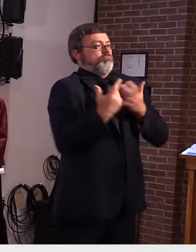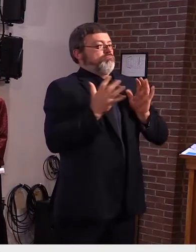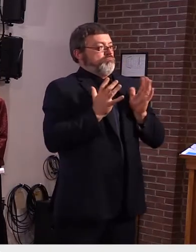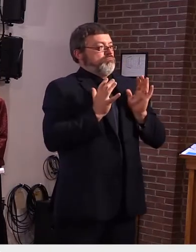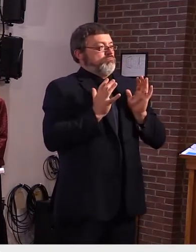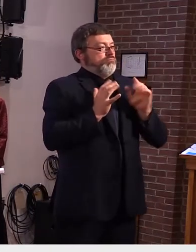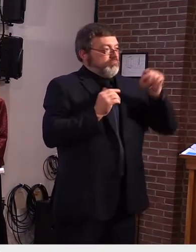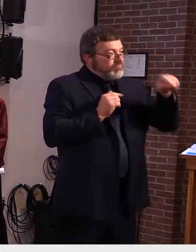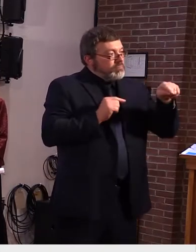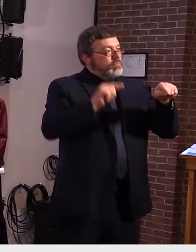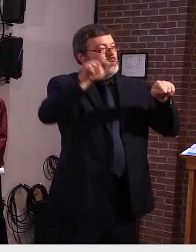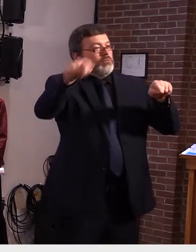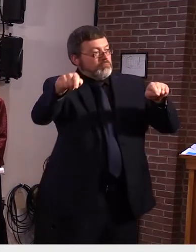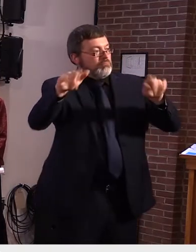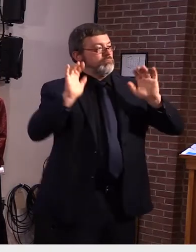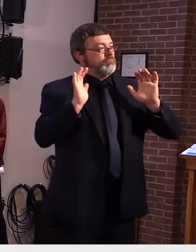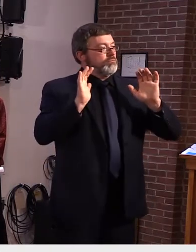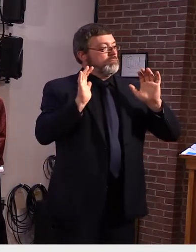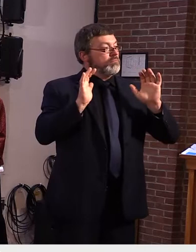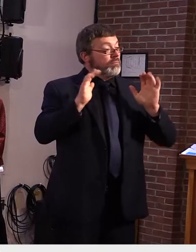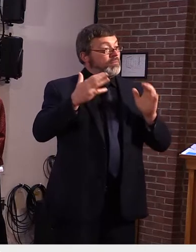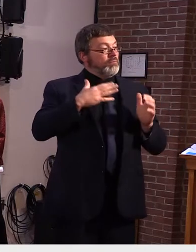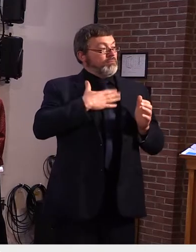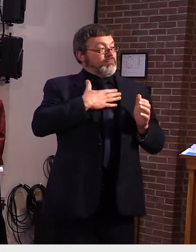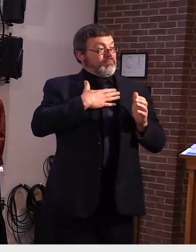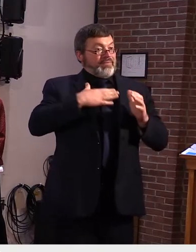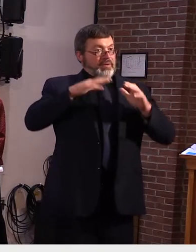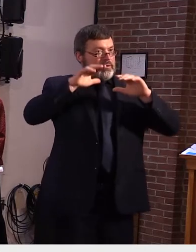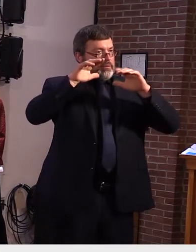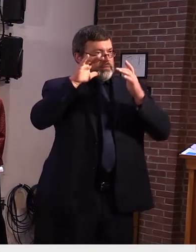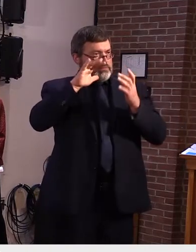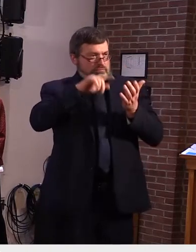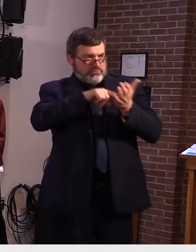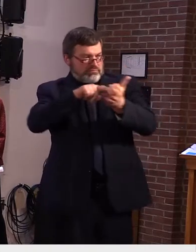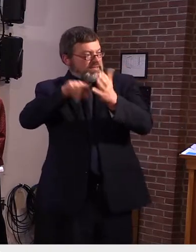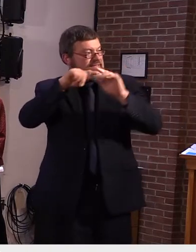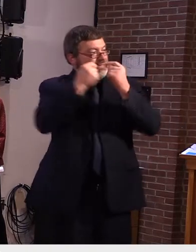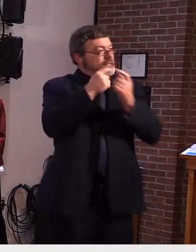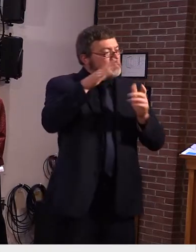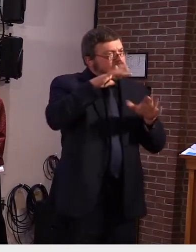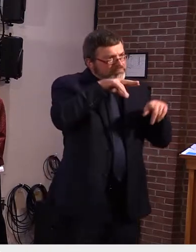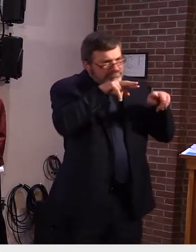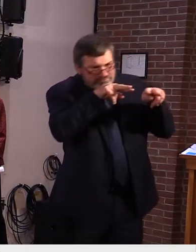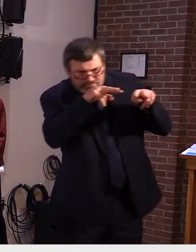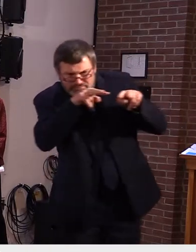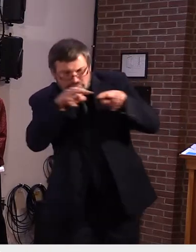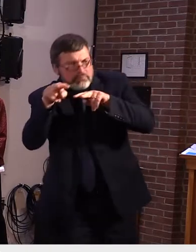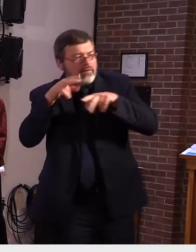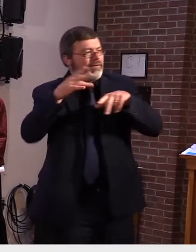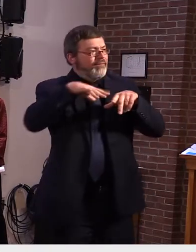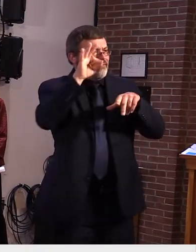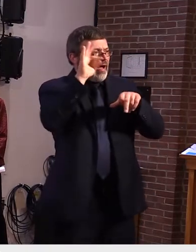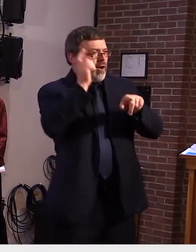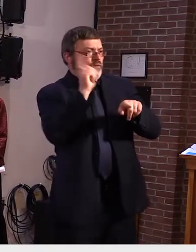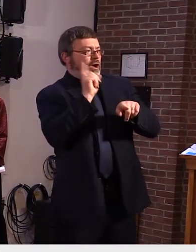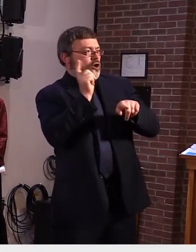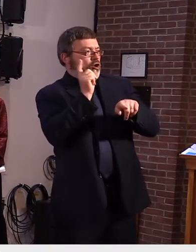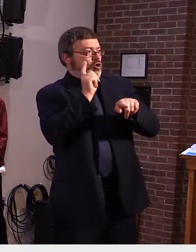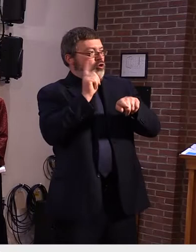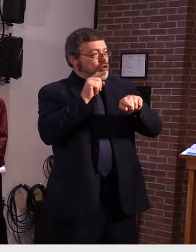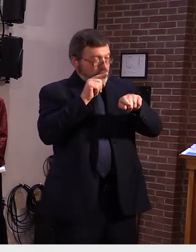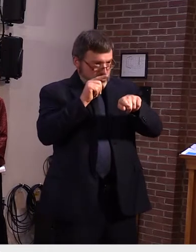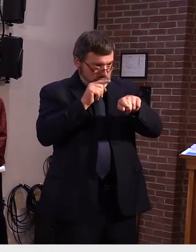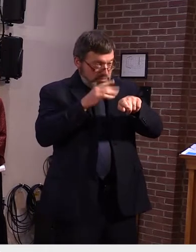various things so talking about classrooms what do we do with classrooms who needs the quarantine who needs doesn't need the quarantine